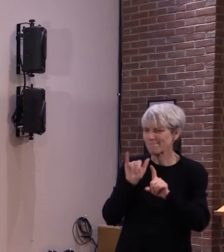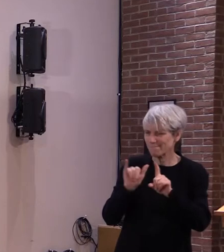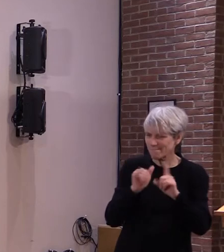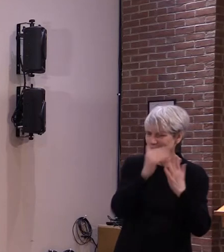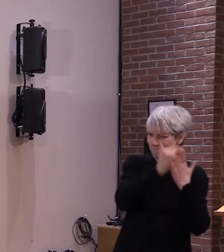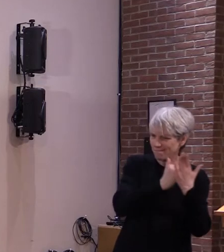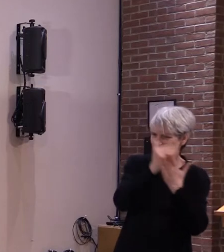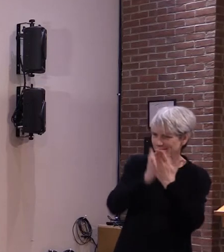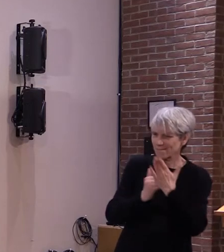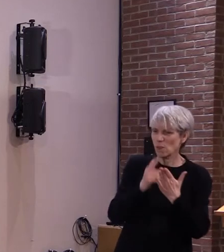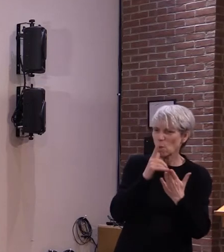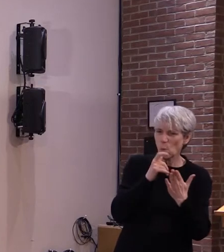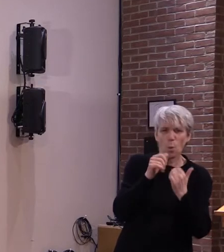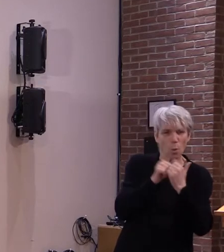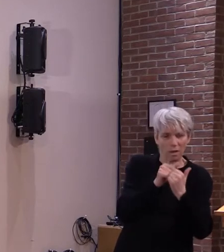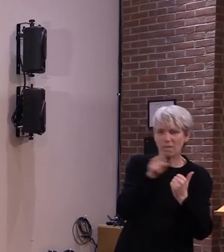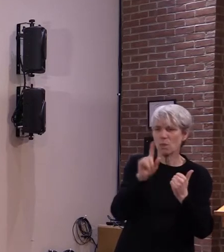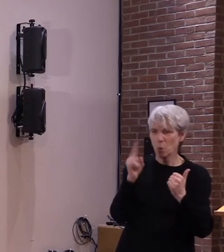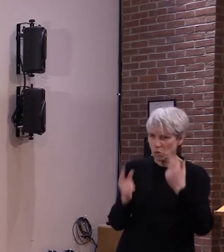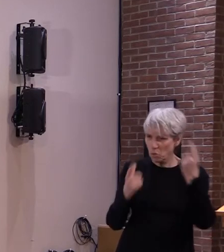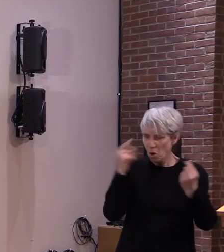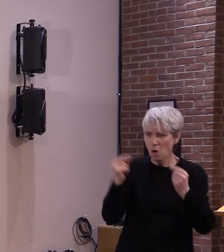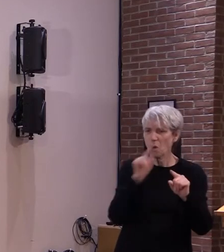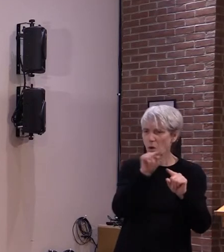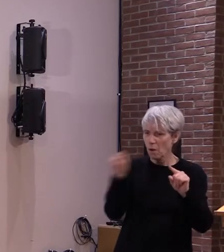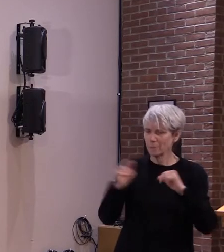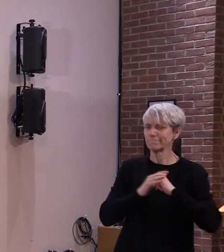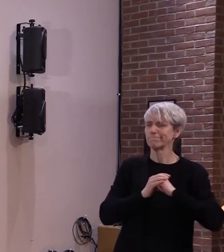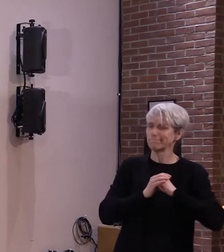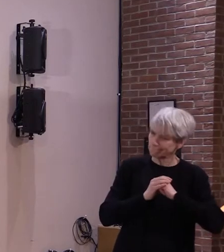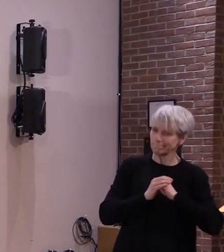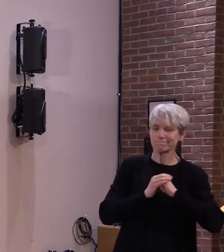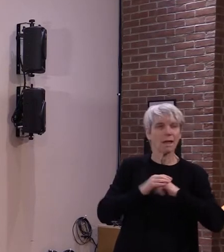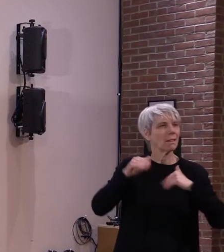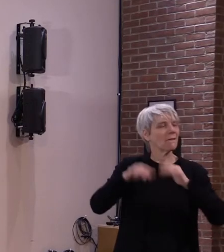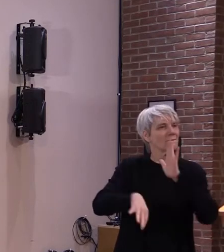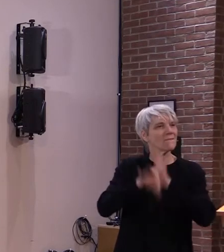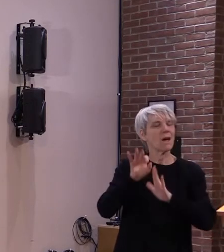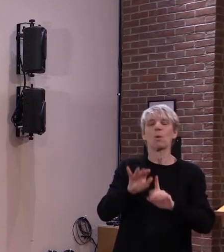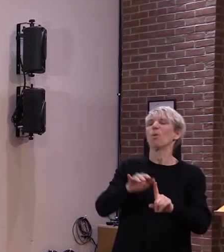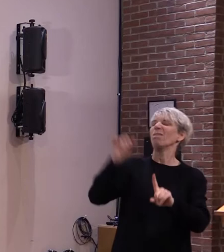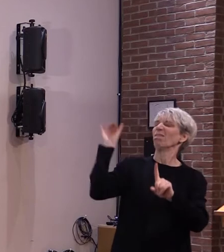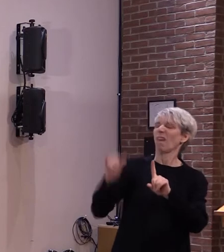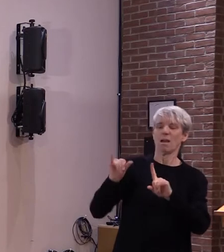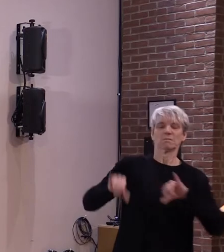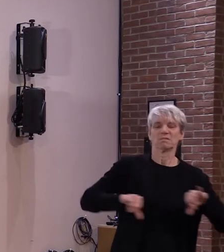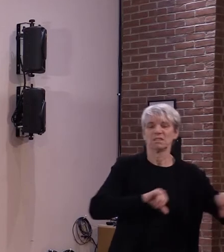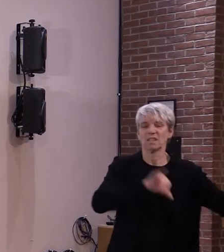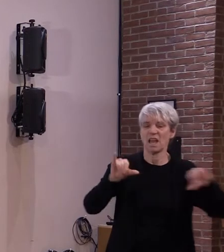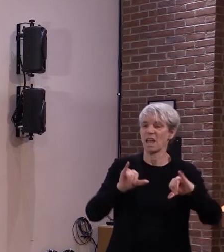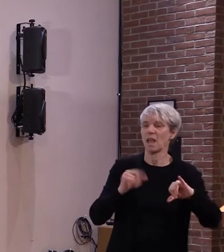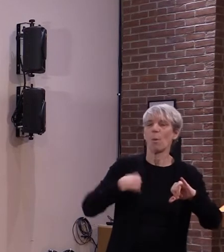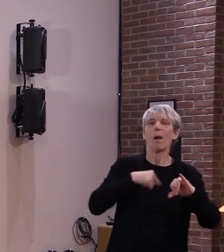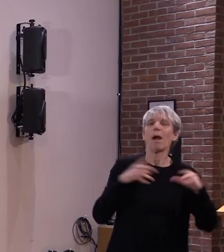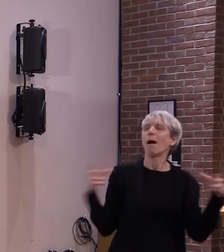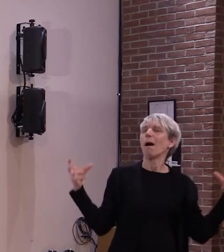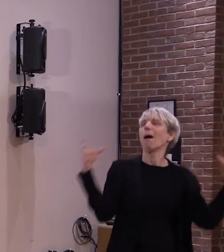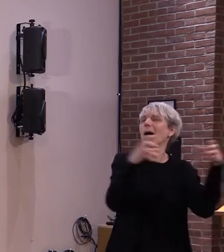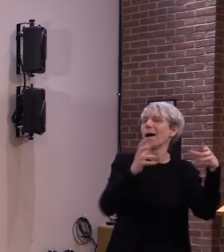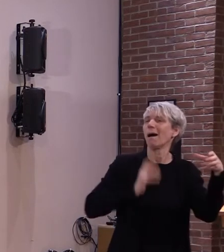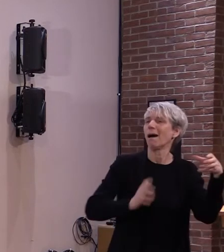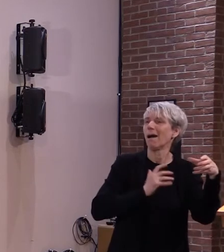um in terms of like an outbreak that we could look at and go that's where it all came from